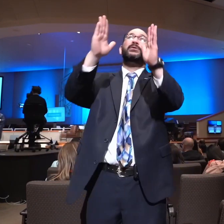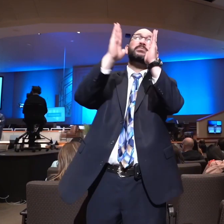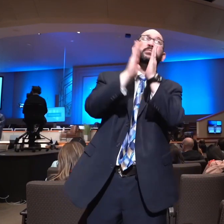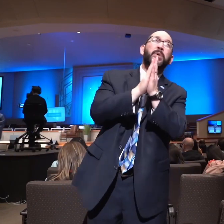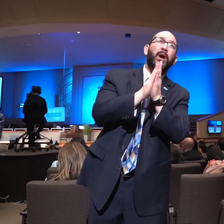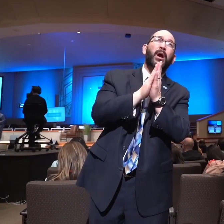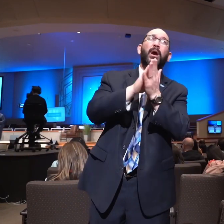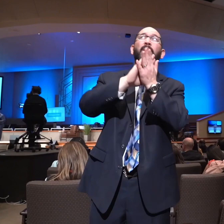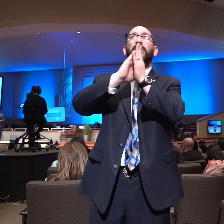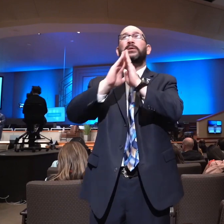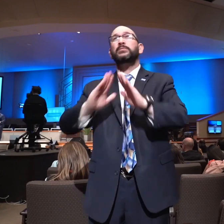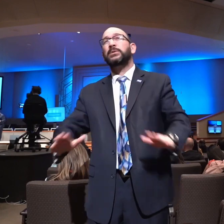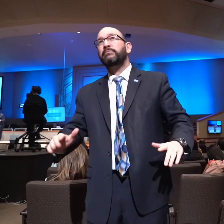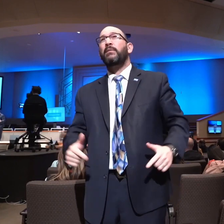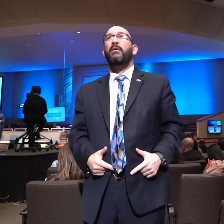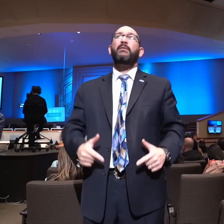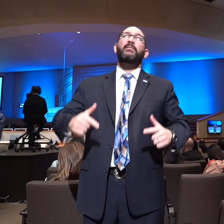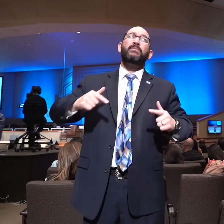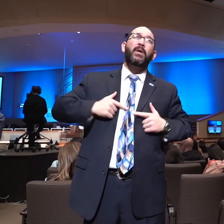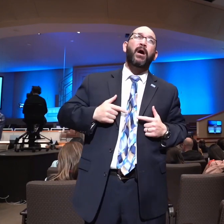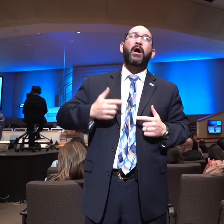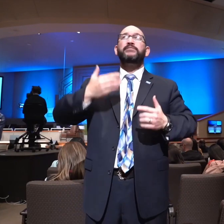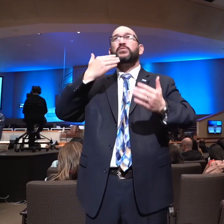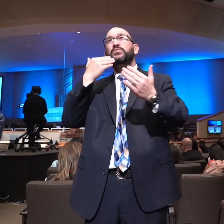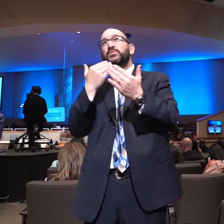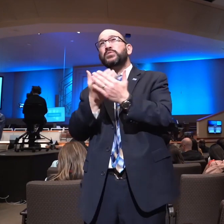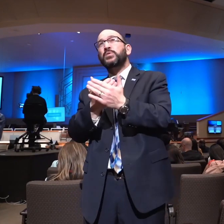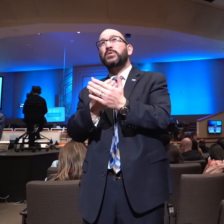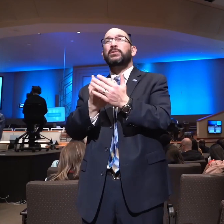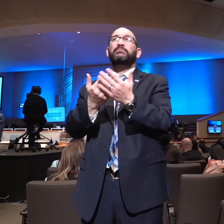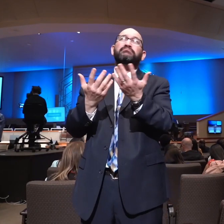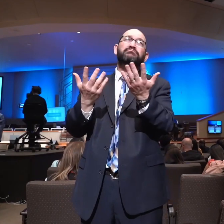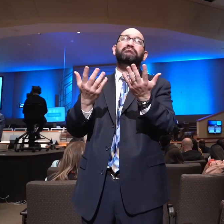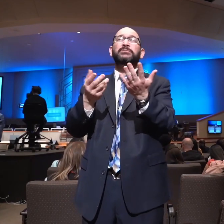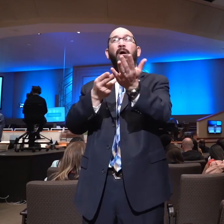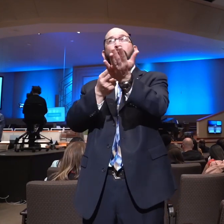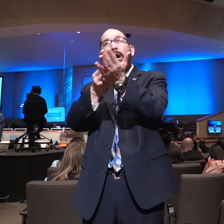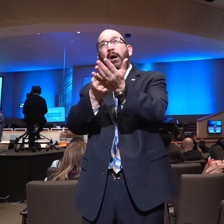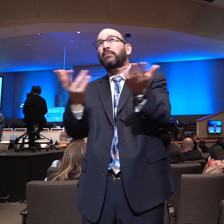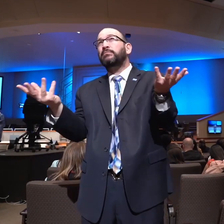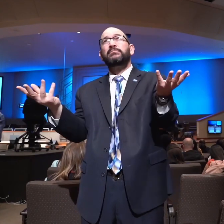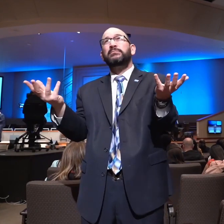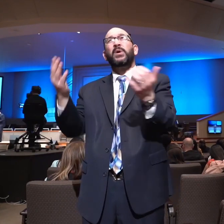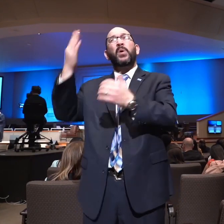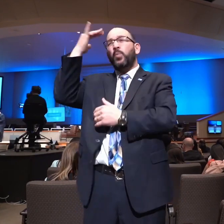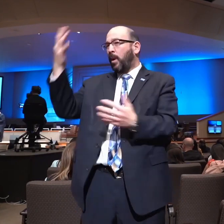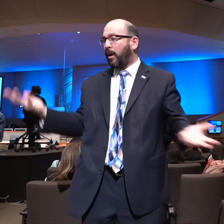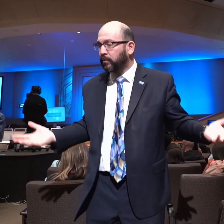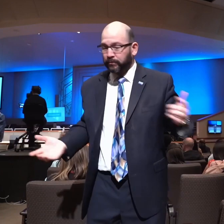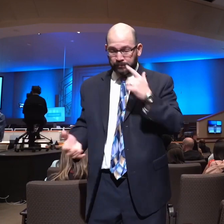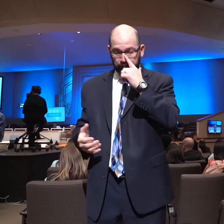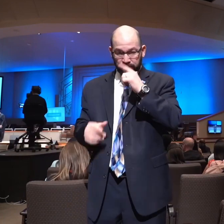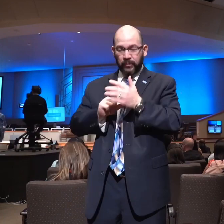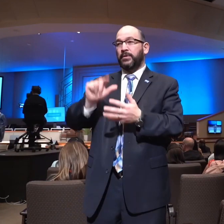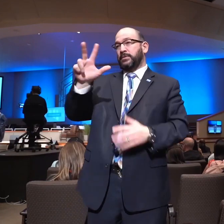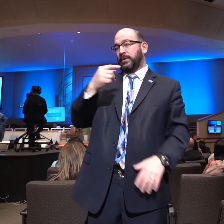and peaceable lives and live the good and acceptable way in the sight of God? Why? Notice verse 3. For this is